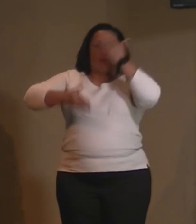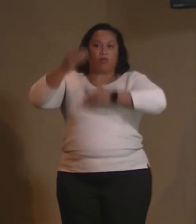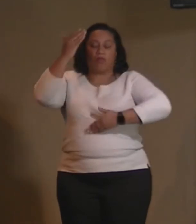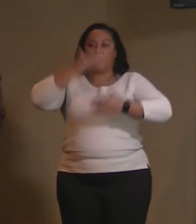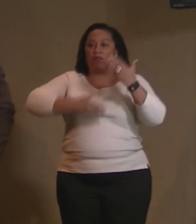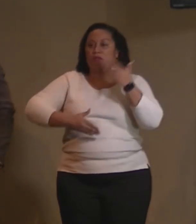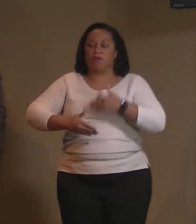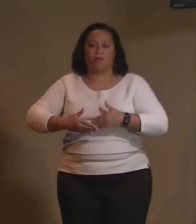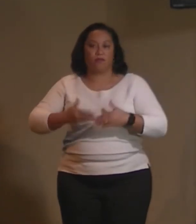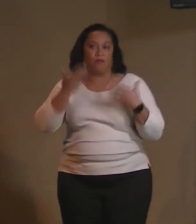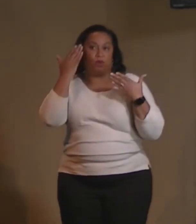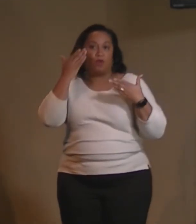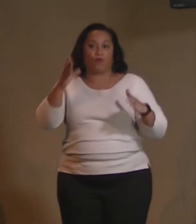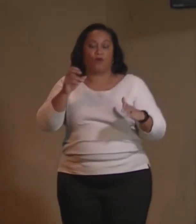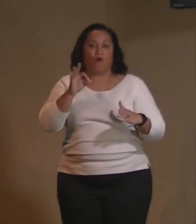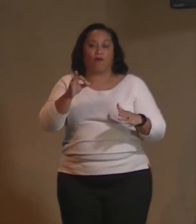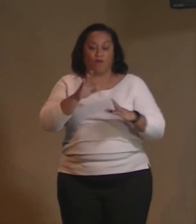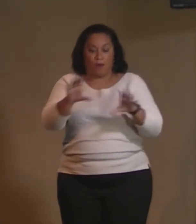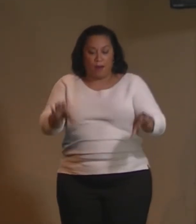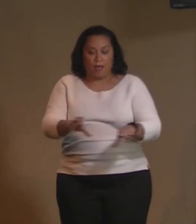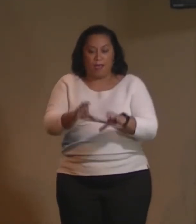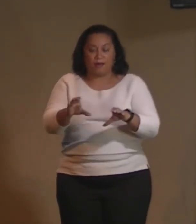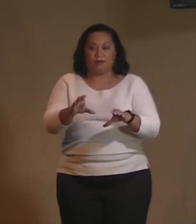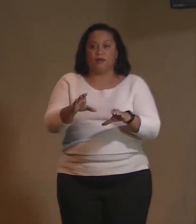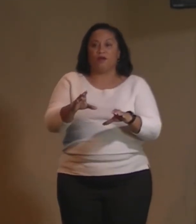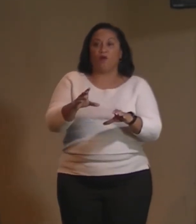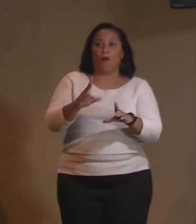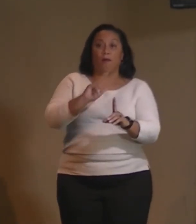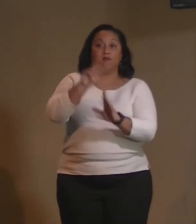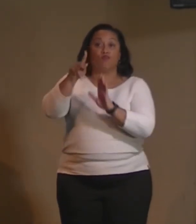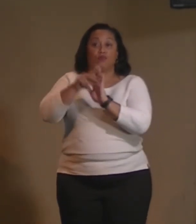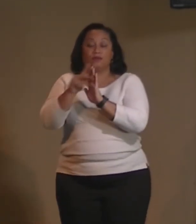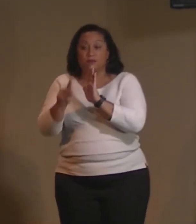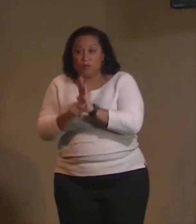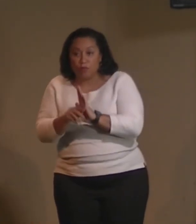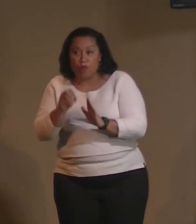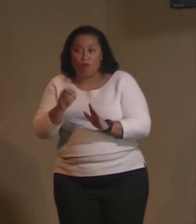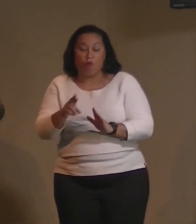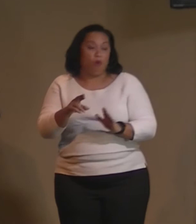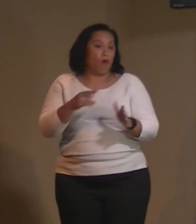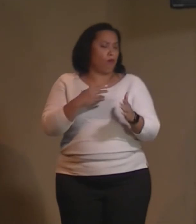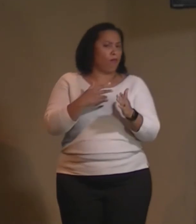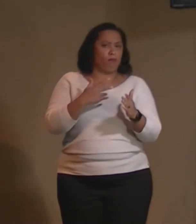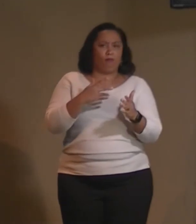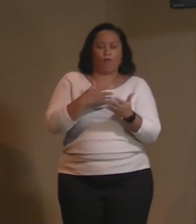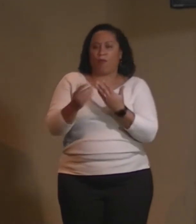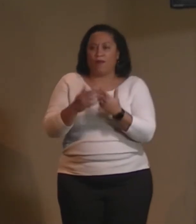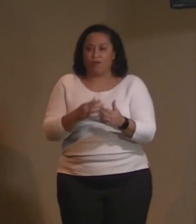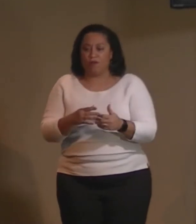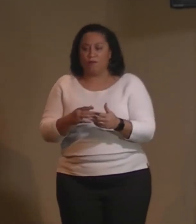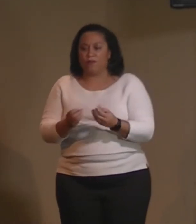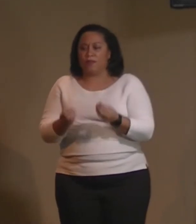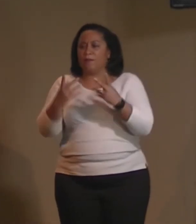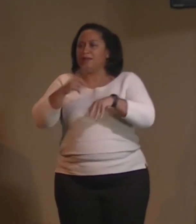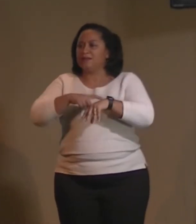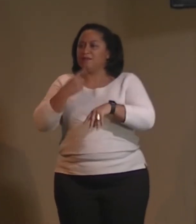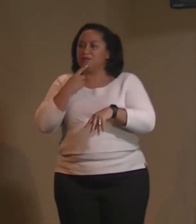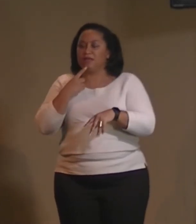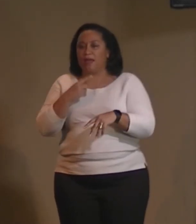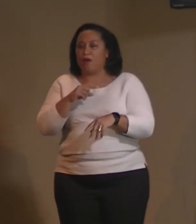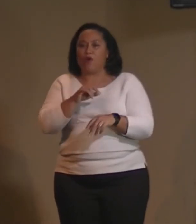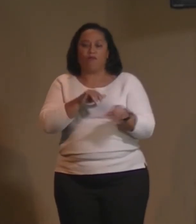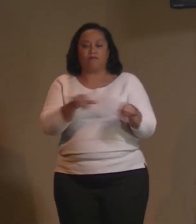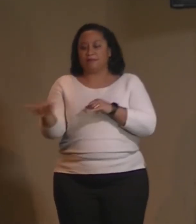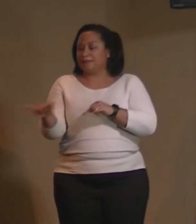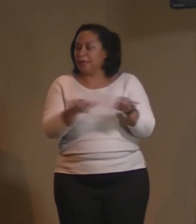acting based on precedent or principle. How many times do we say, same old, same old. How's it